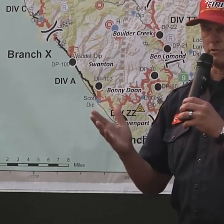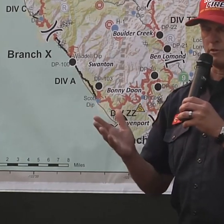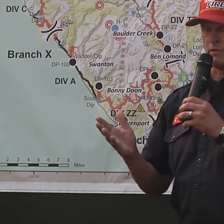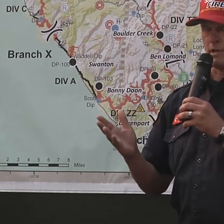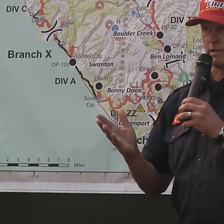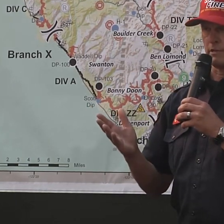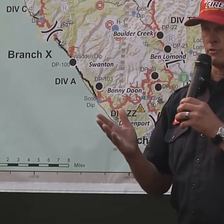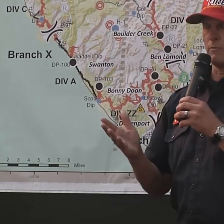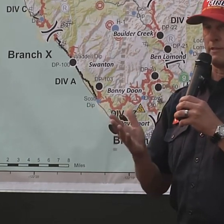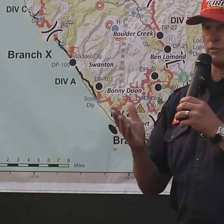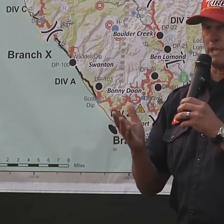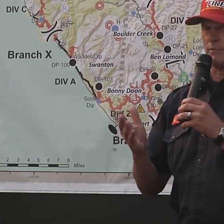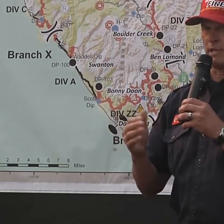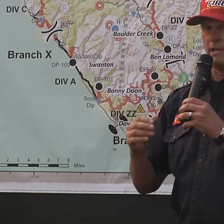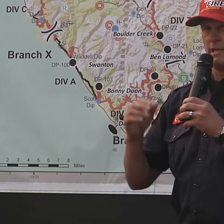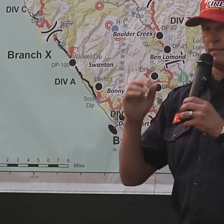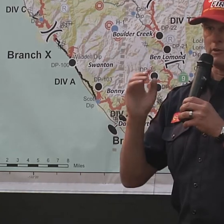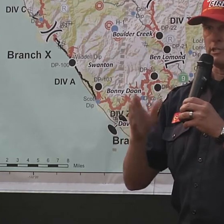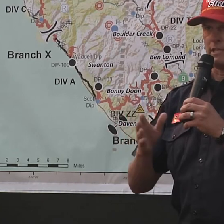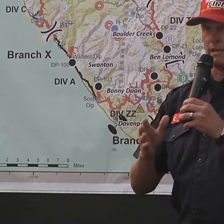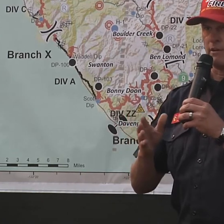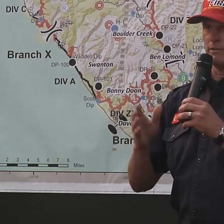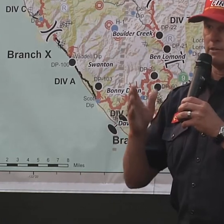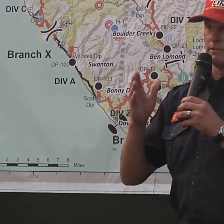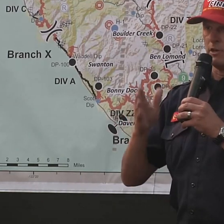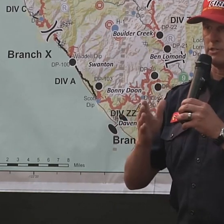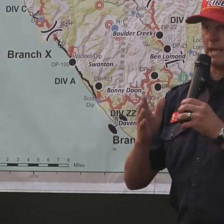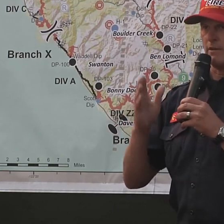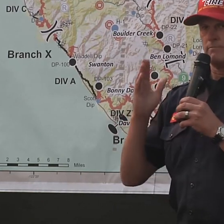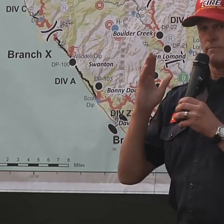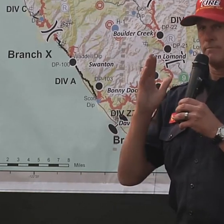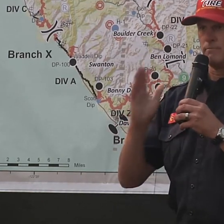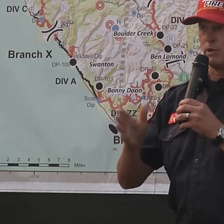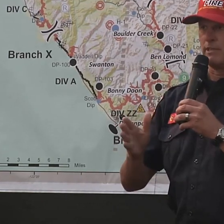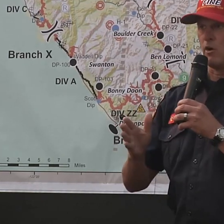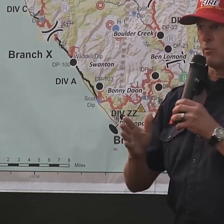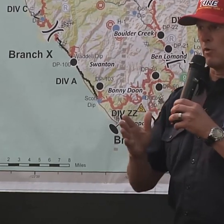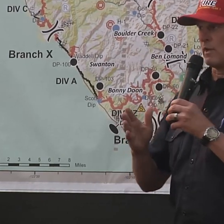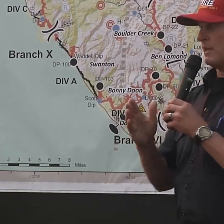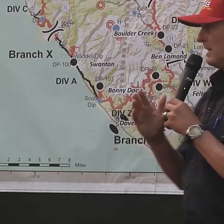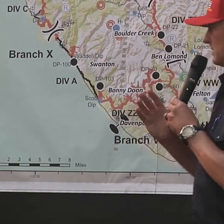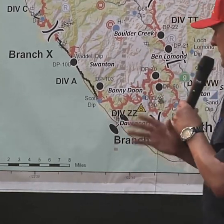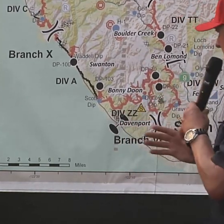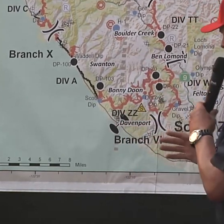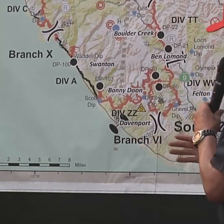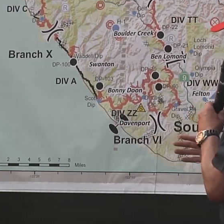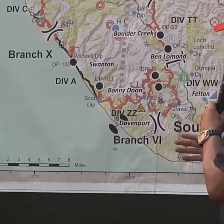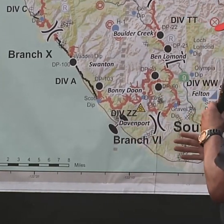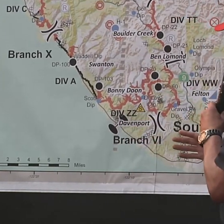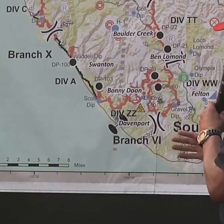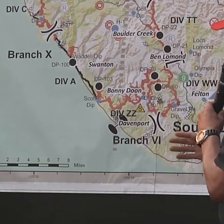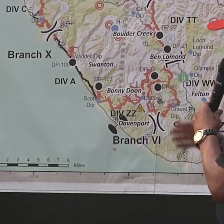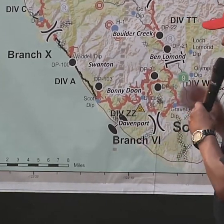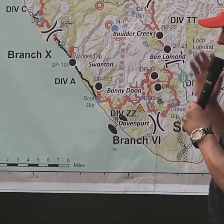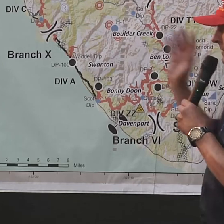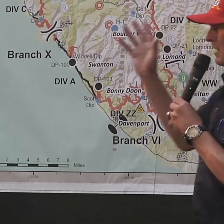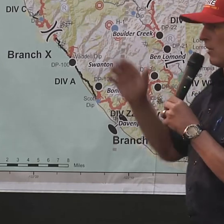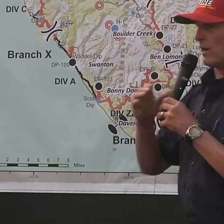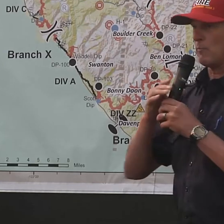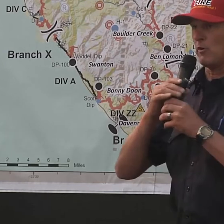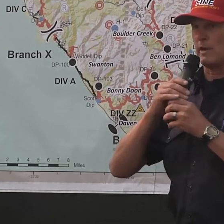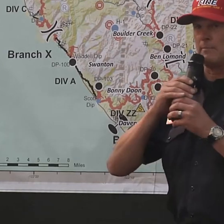concern about their safety. They're just getting there, nose down, putting in the hard work to make that community safe.